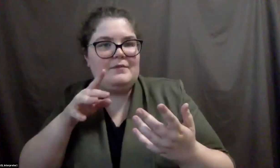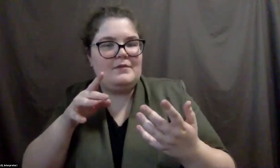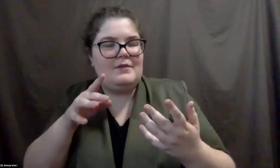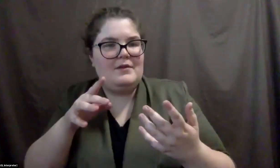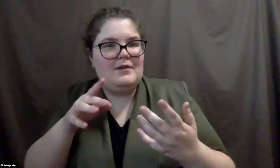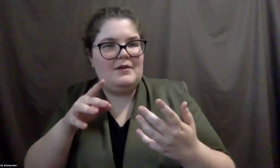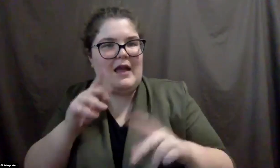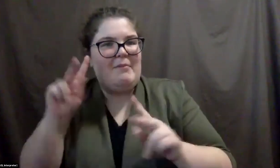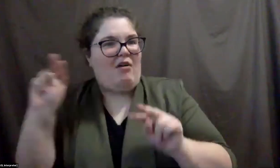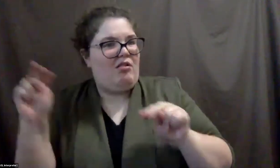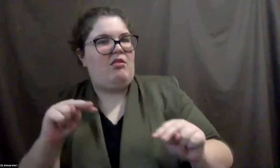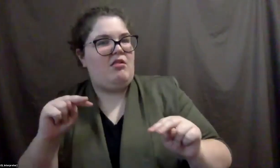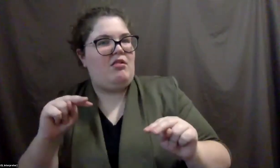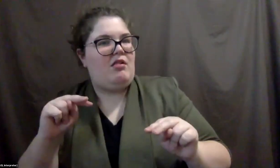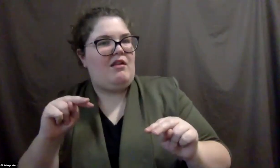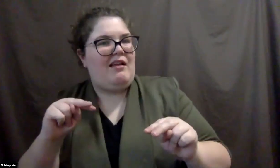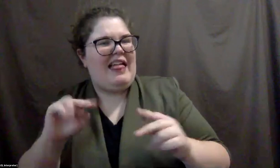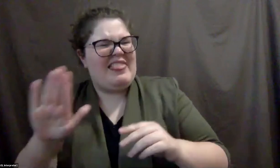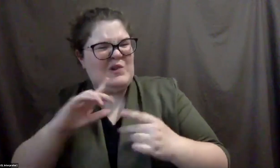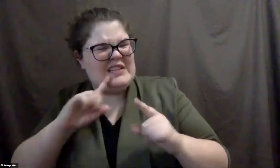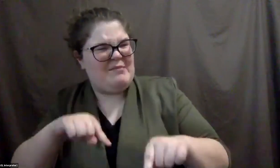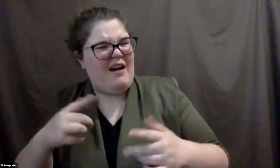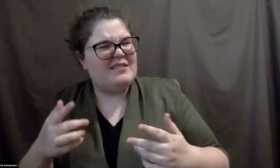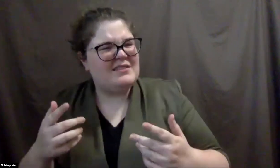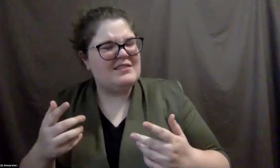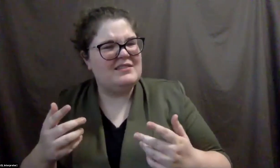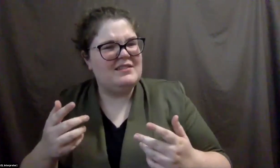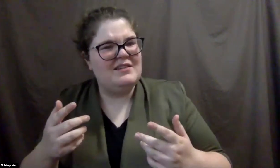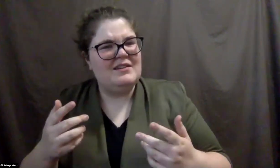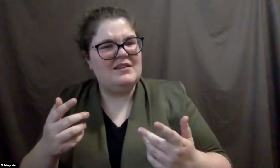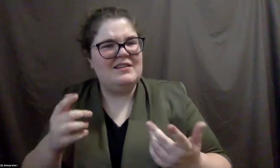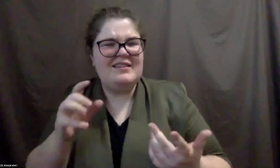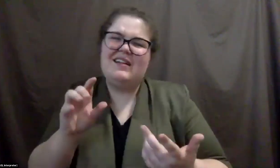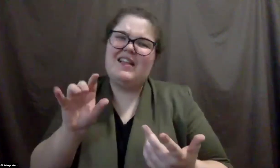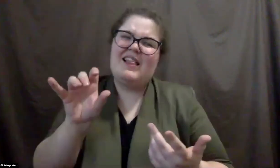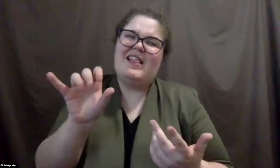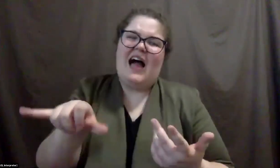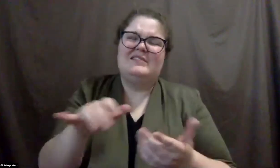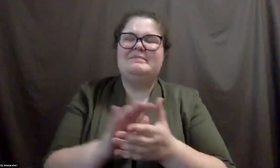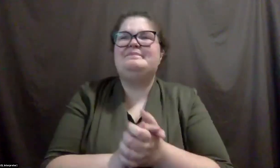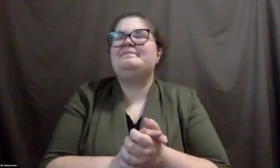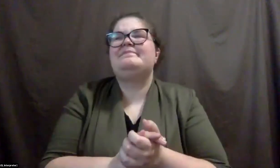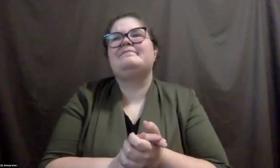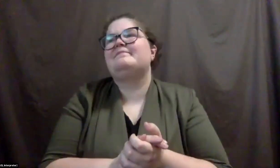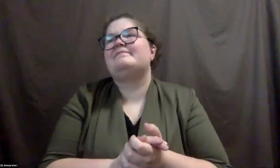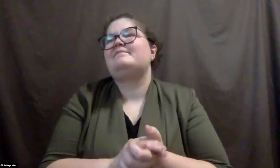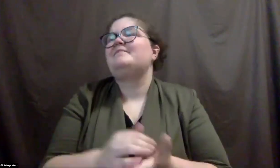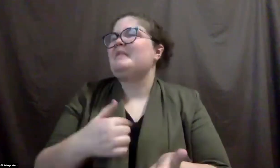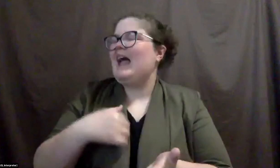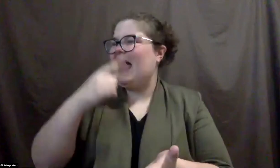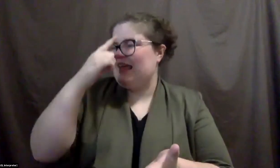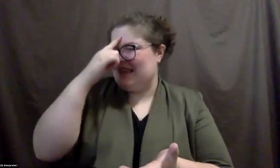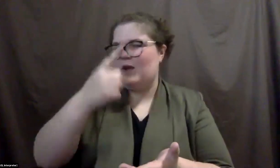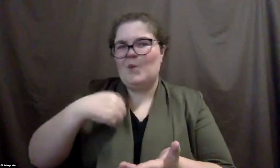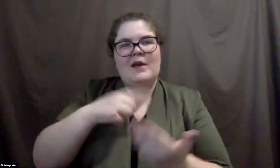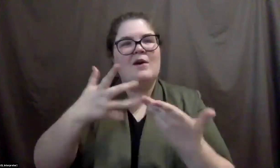um, and how people respond. And, and so, um, you know, and I think we mentioned